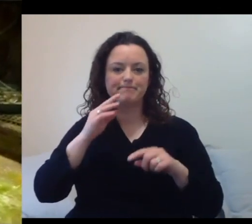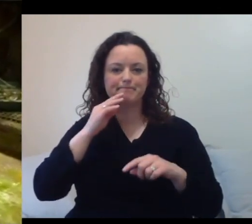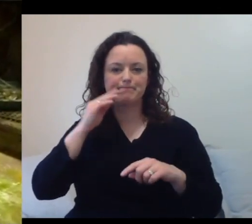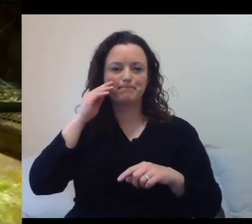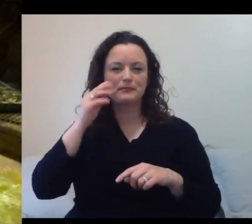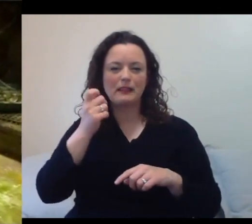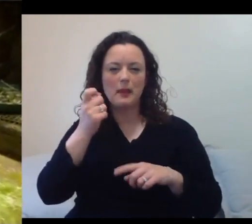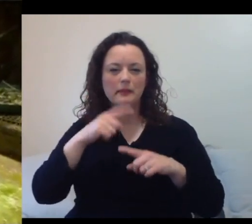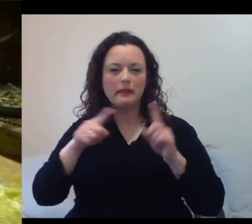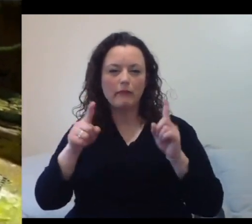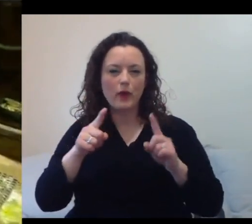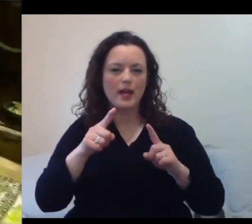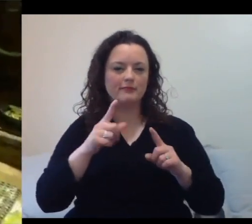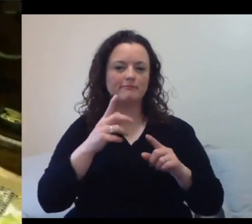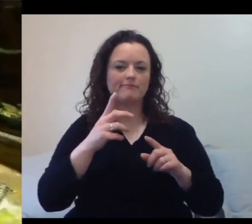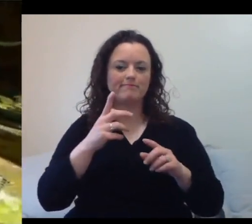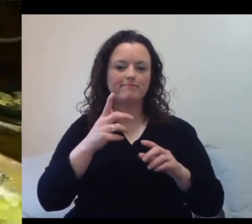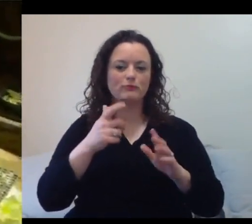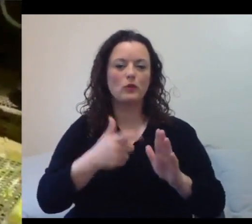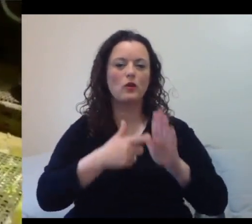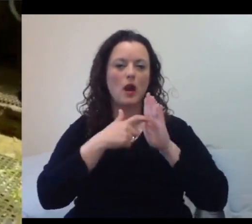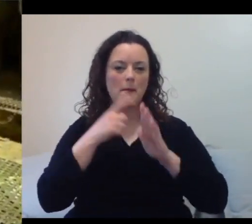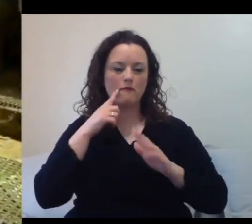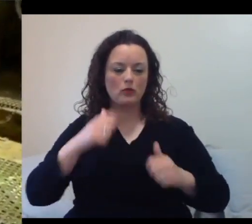You see Berger again. Again, he's my favorite bird.